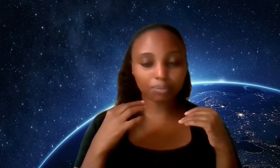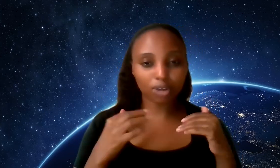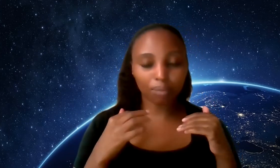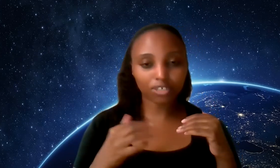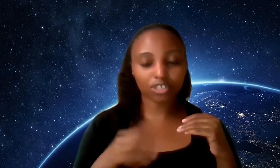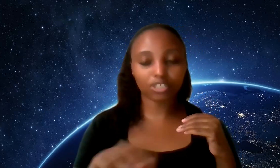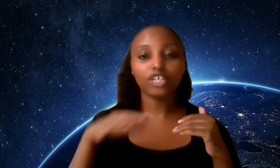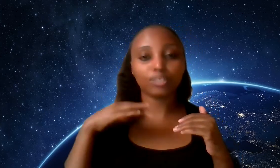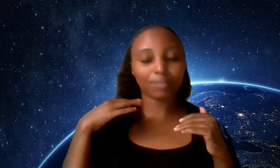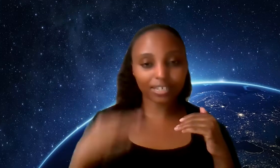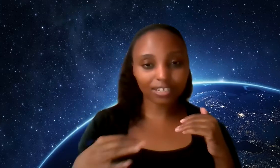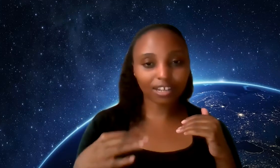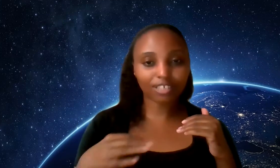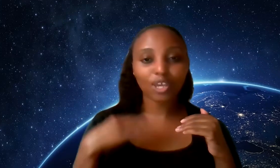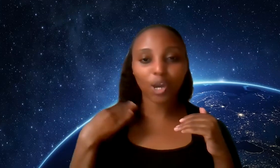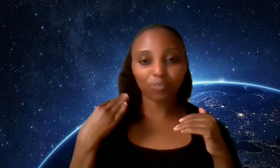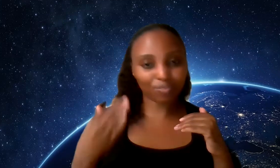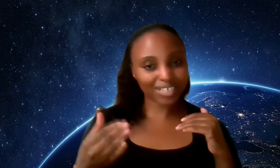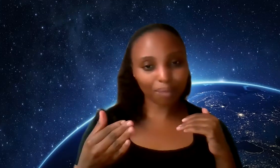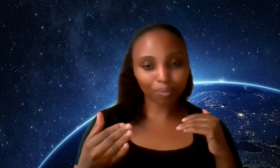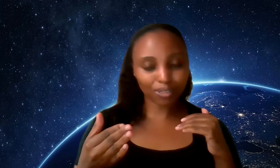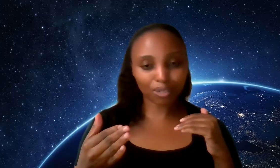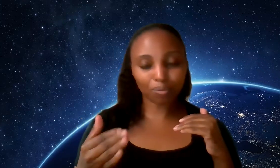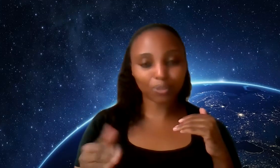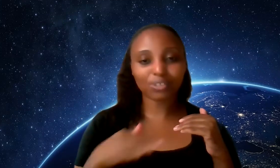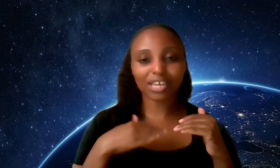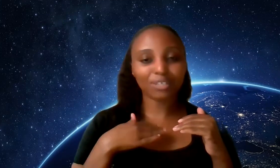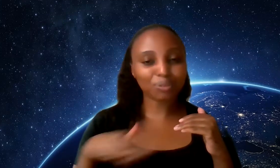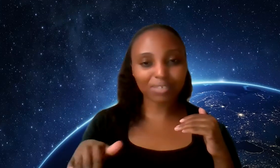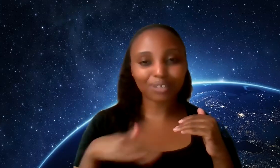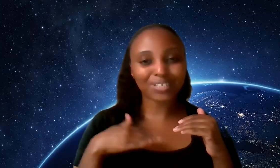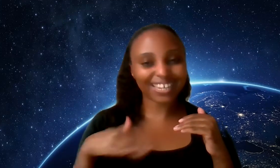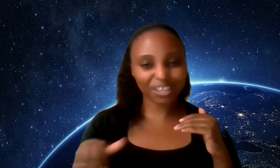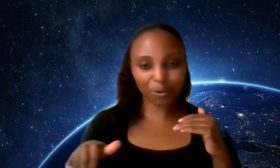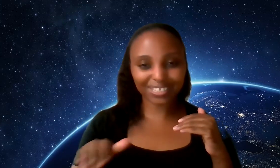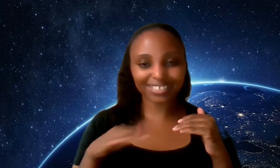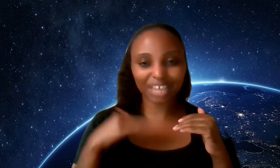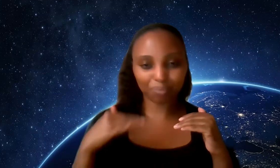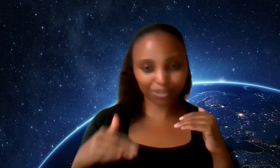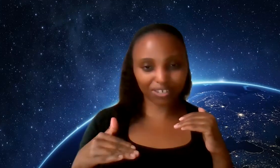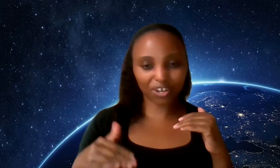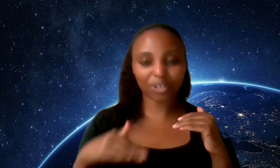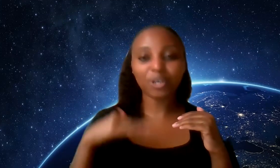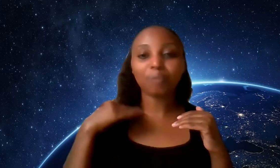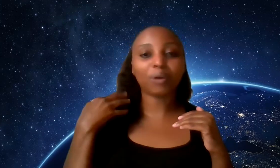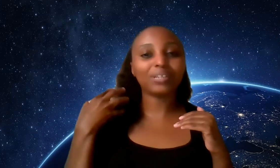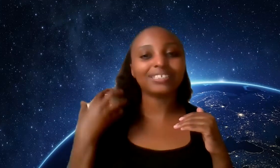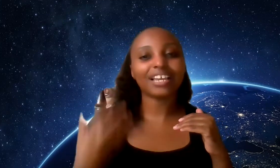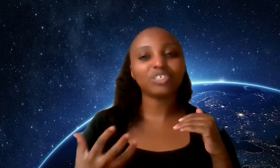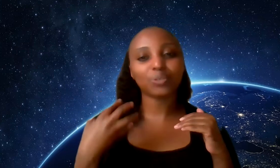subscribe button we're getting a lot of every time i put out a poster that you don't miss out on any content i put out there my whole intention